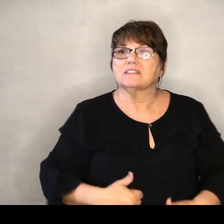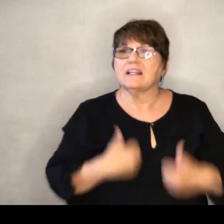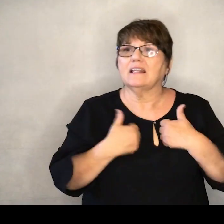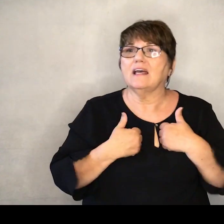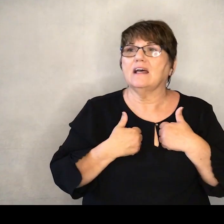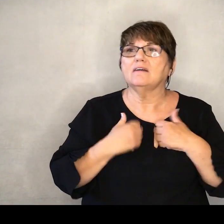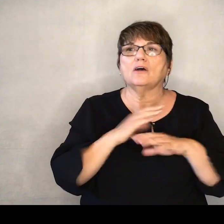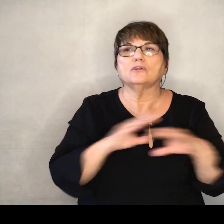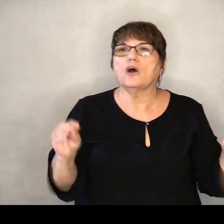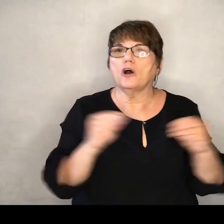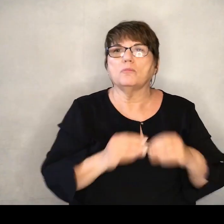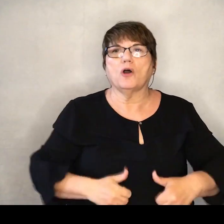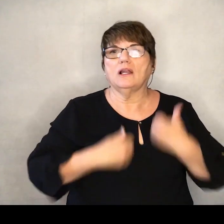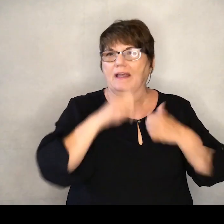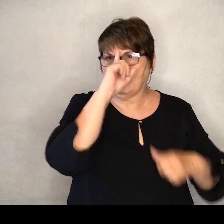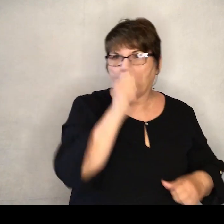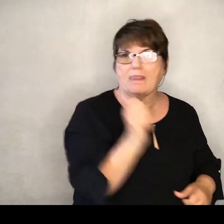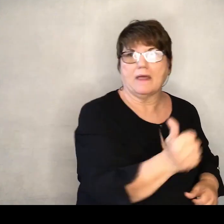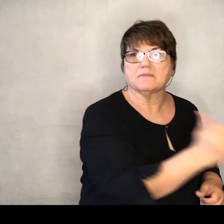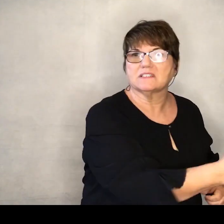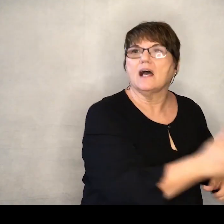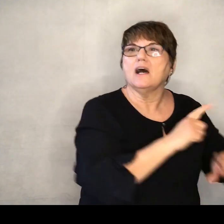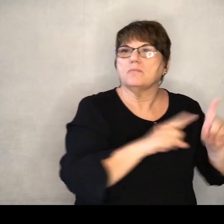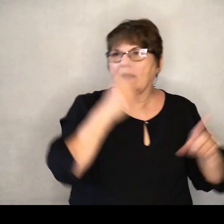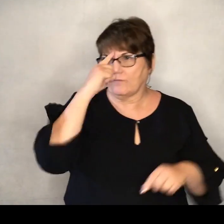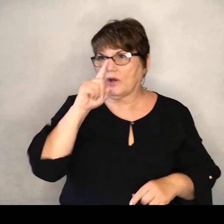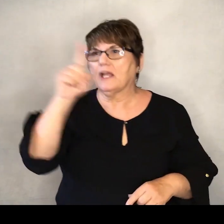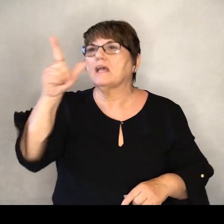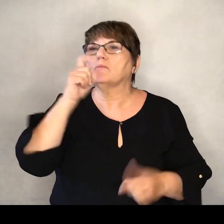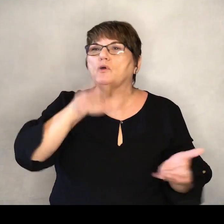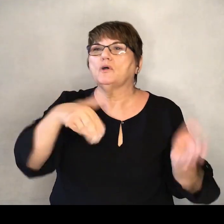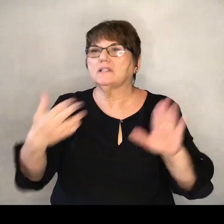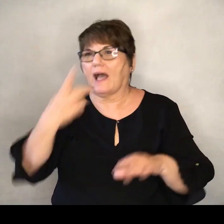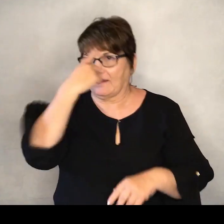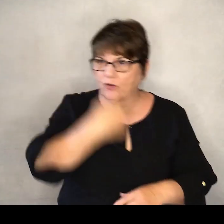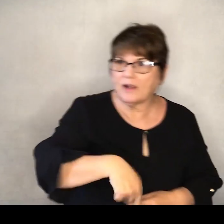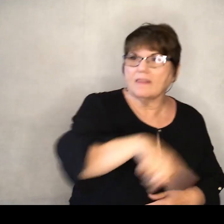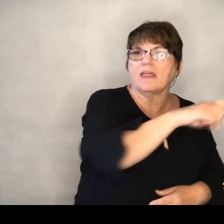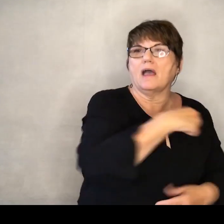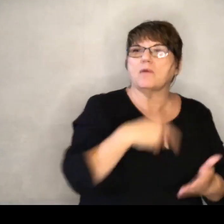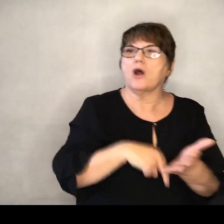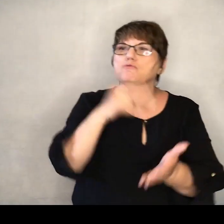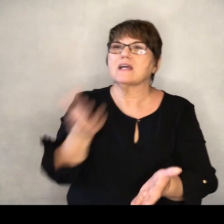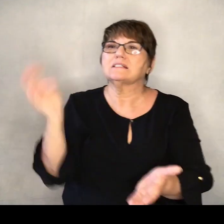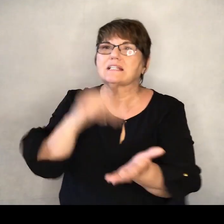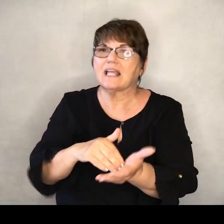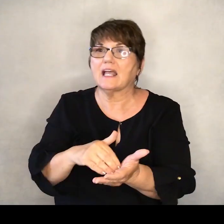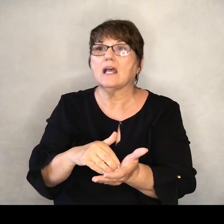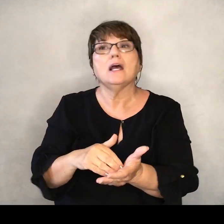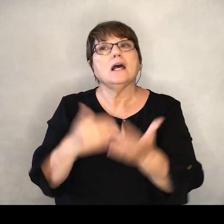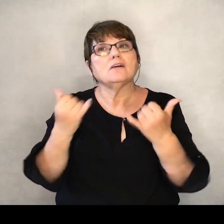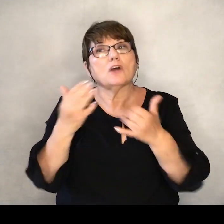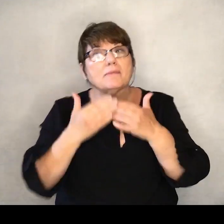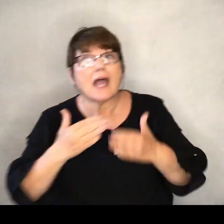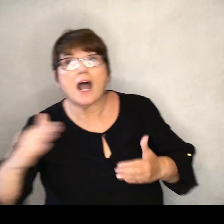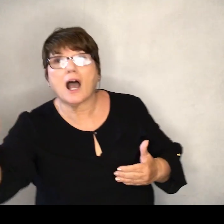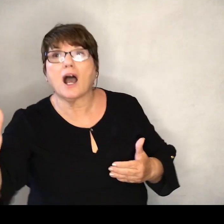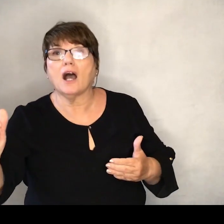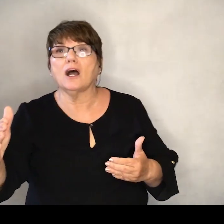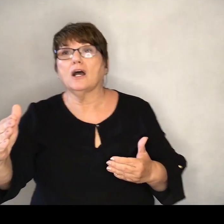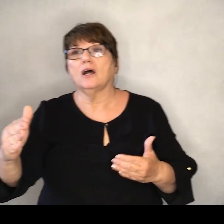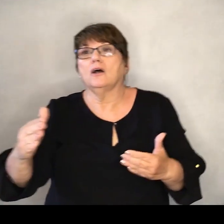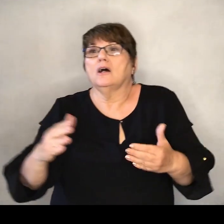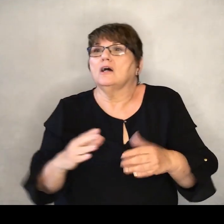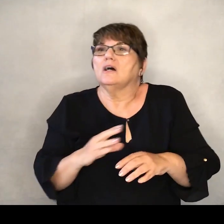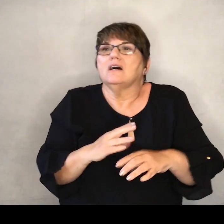no longer live for themselves. But for him who died for them and was raised again. So from now on we regard